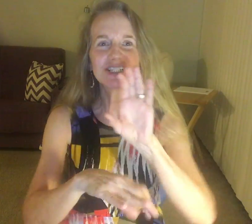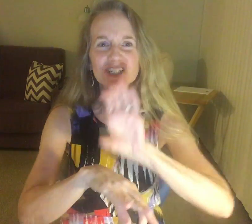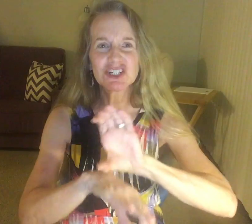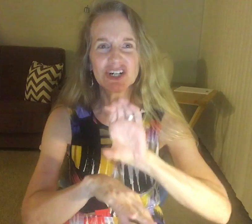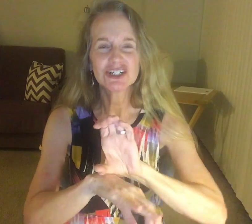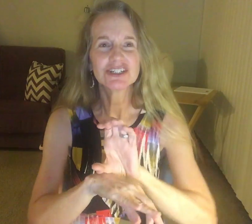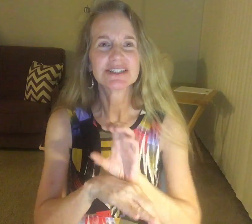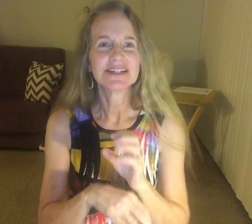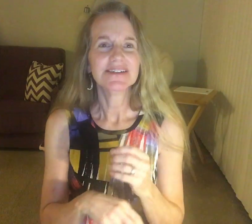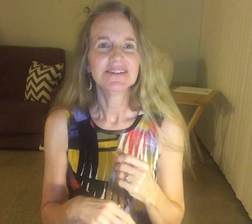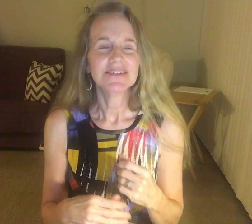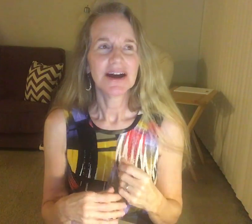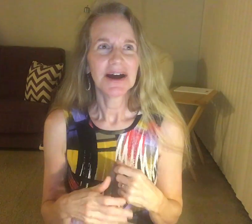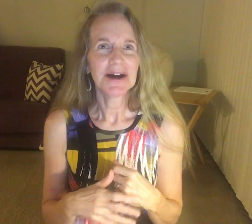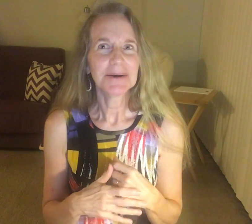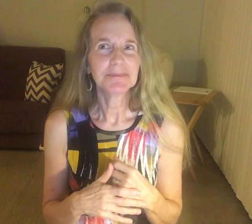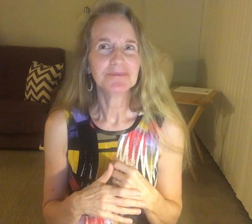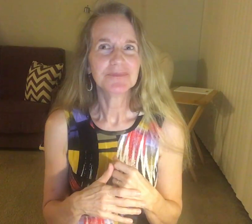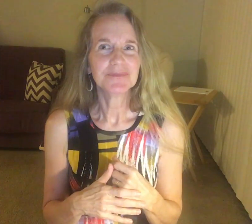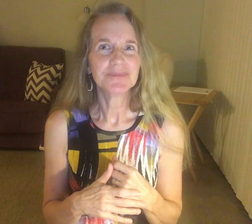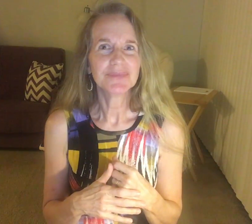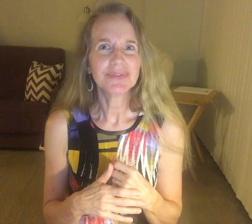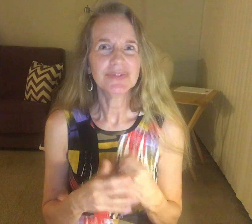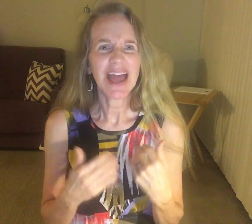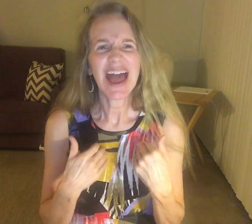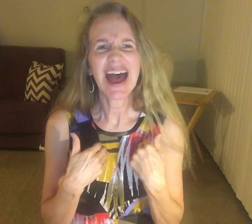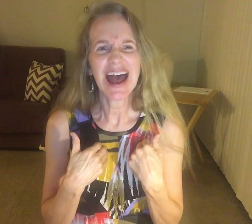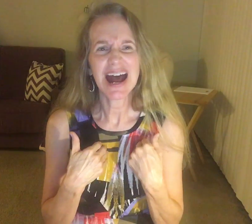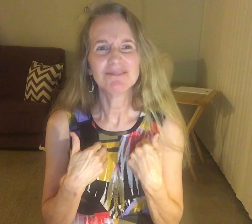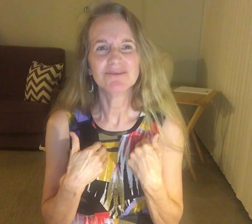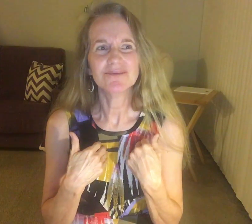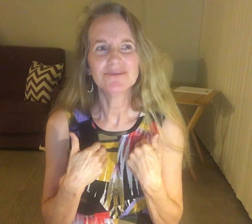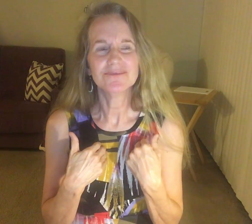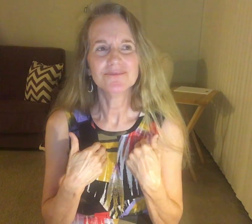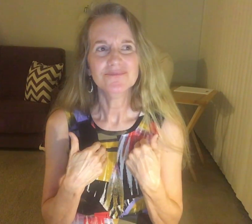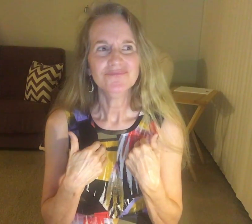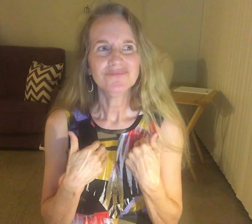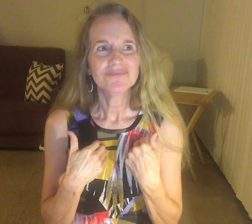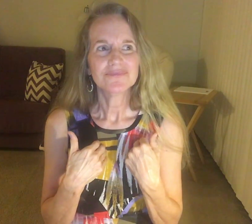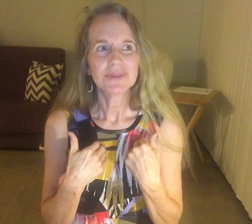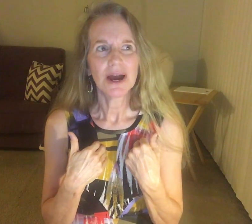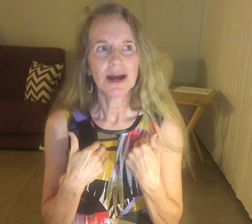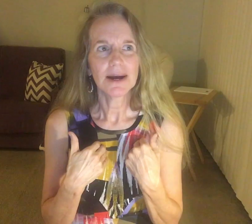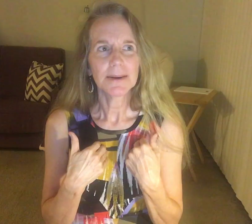chose, um, to have, um,